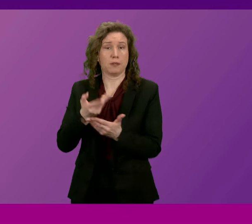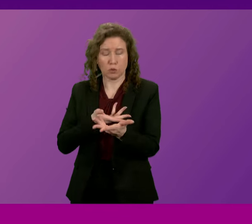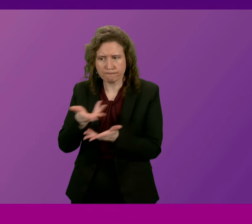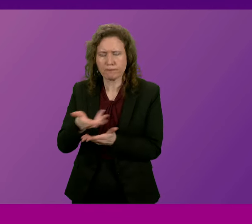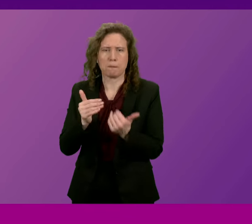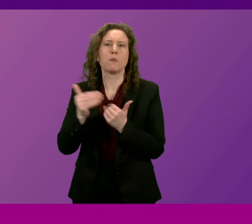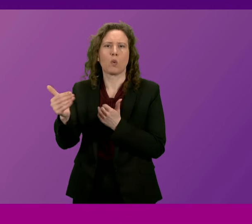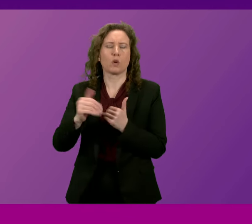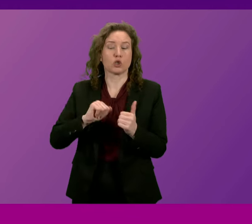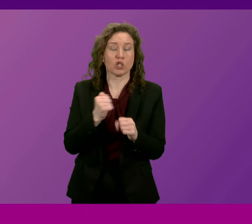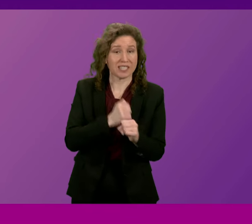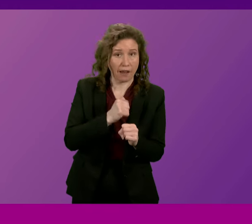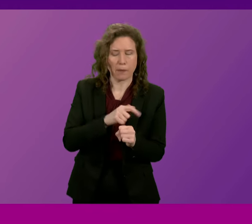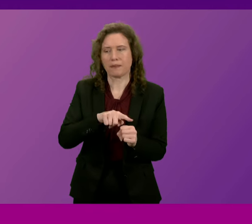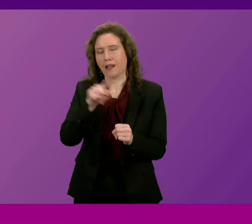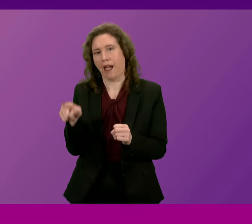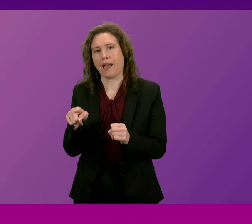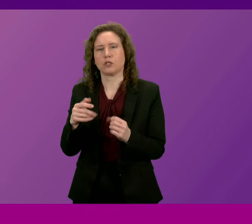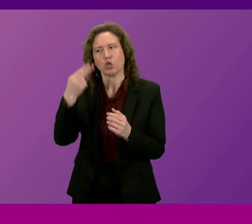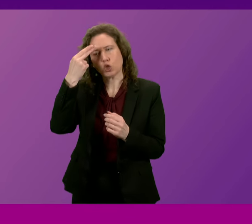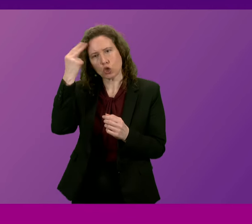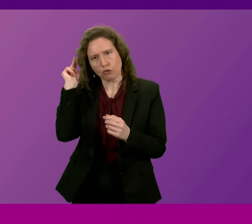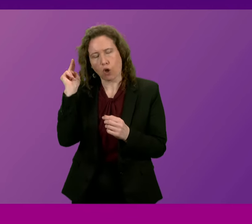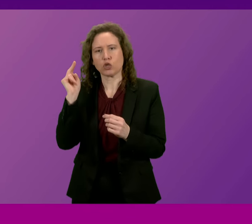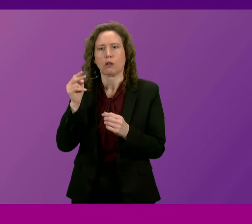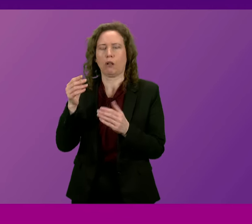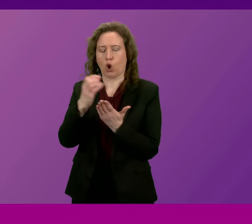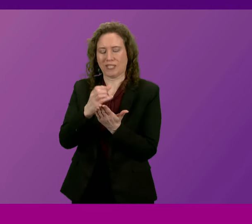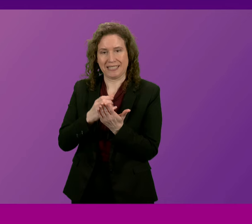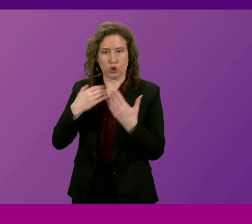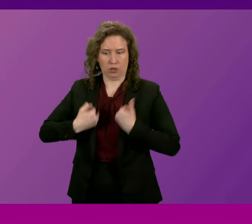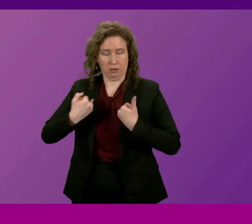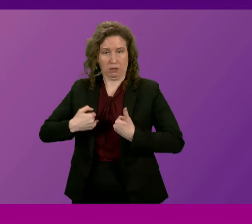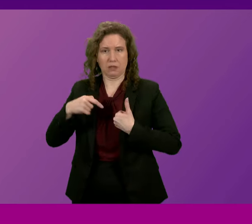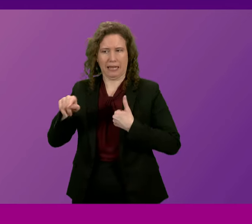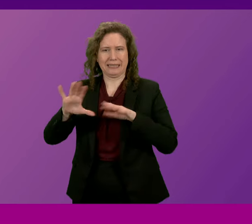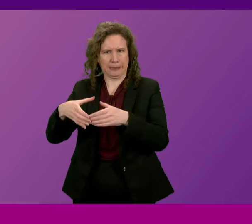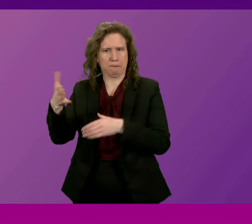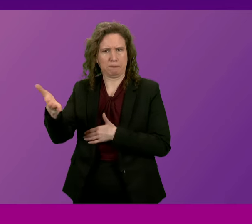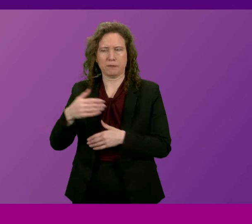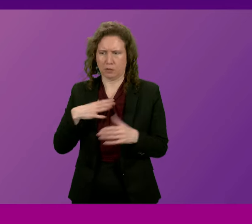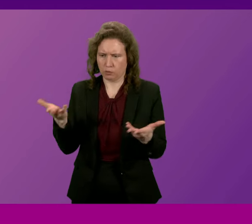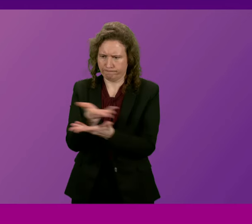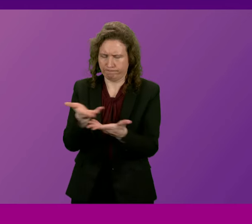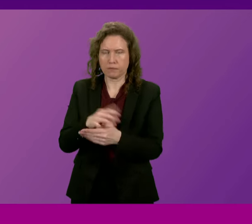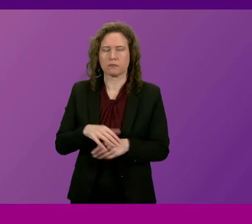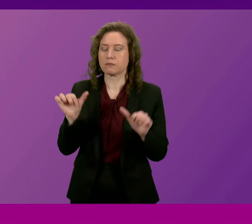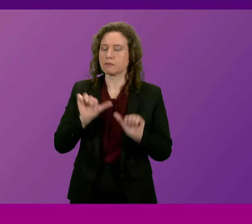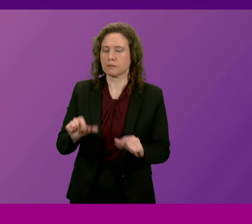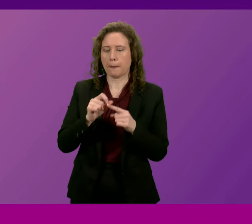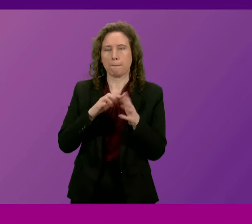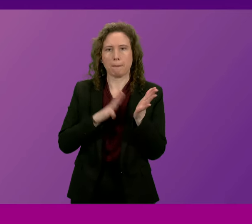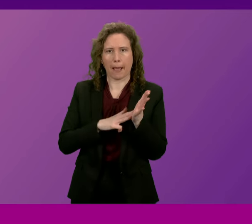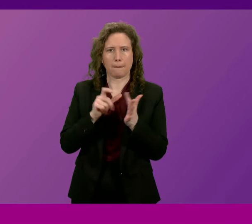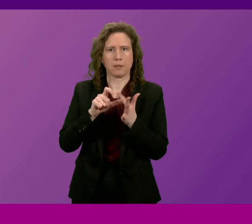between the Scottish Government and the neurological conditions team to take this forward. Pam Duncan-Glanty.